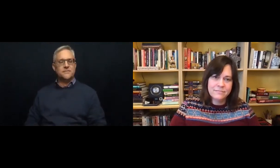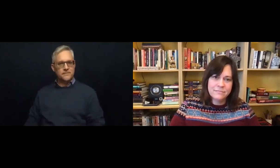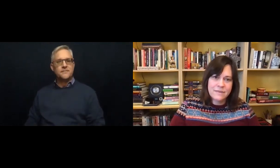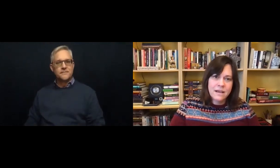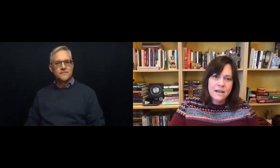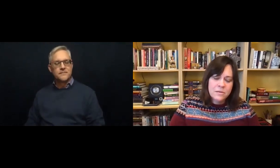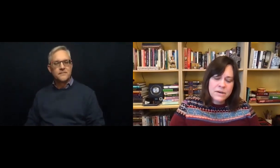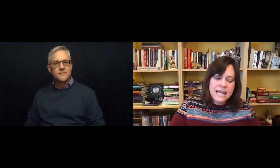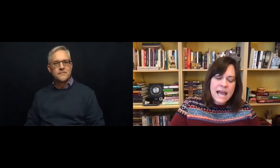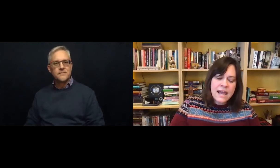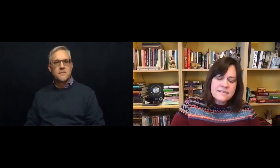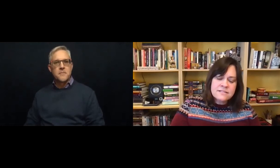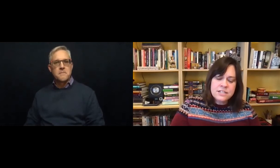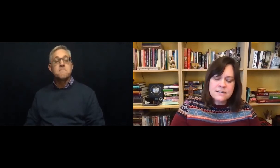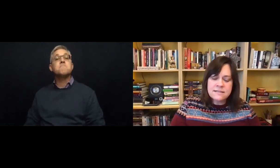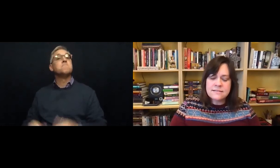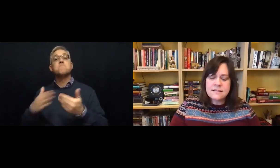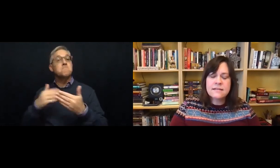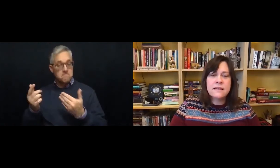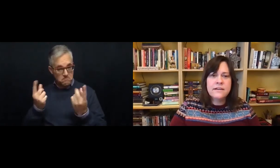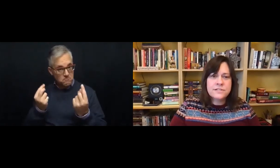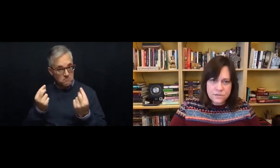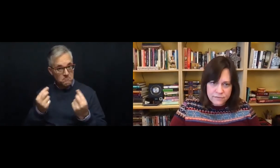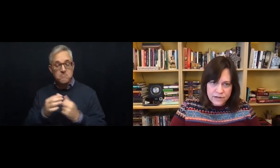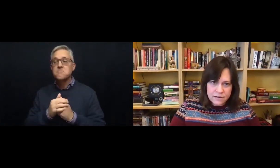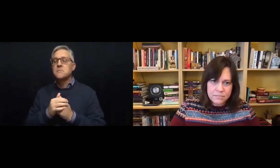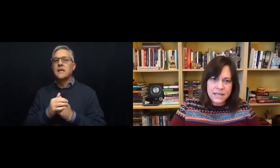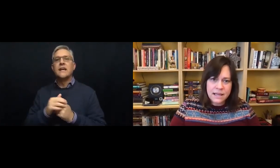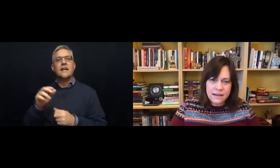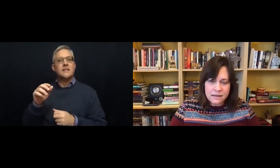But he asked Jesus that his servant be healed.